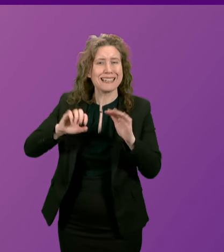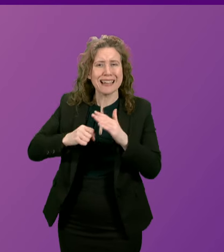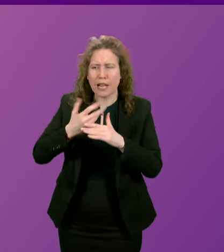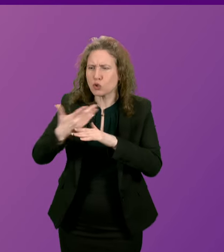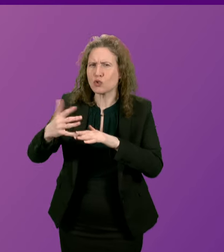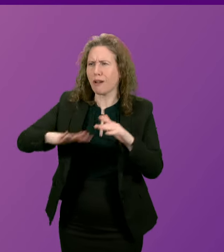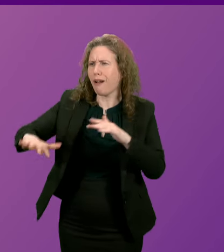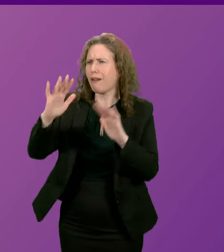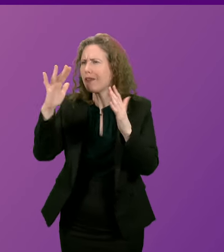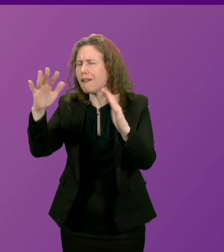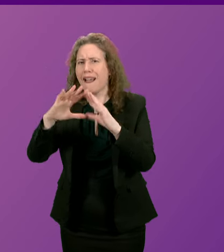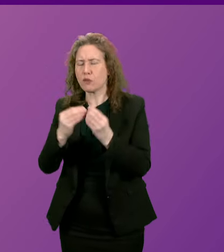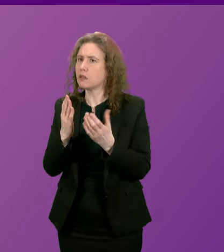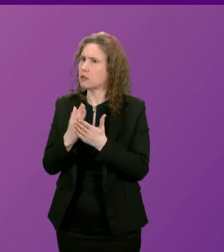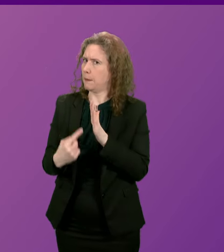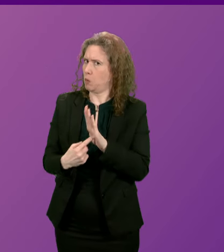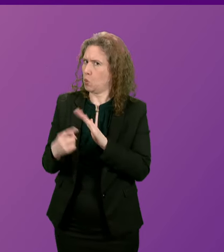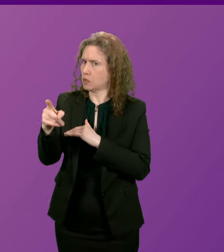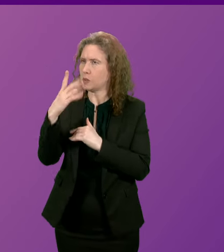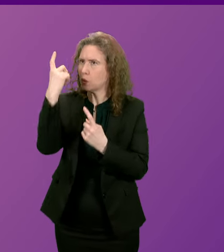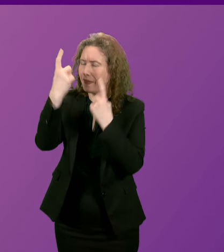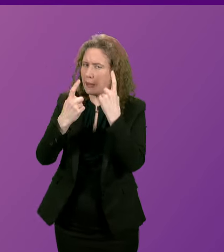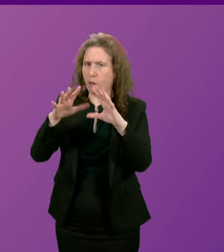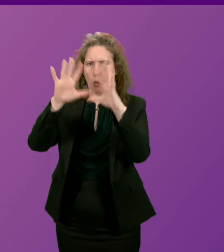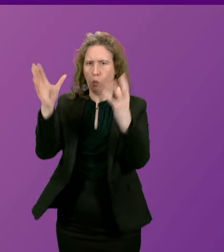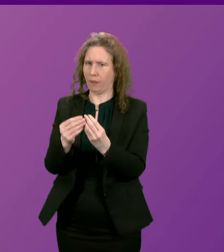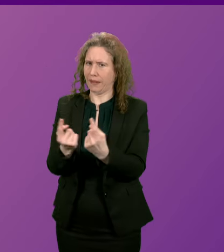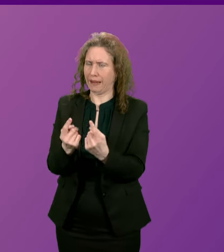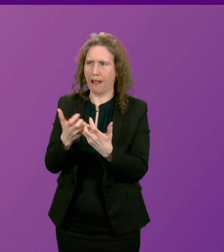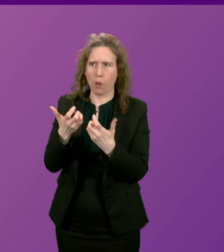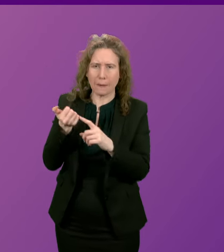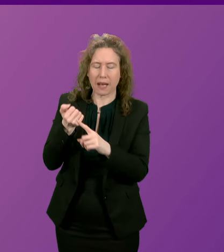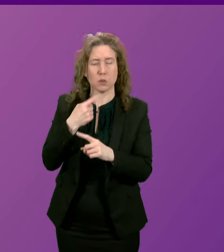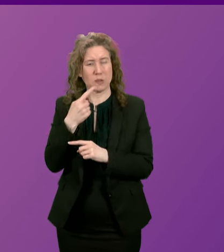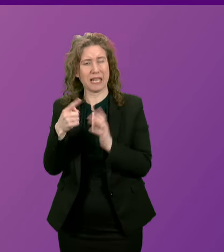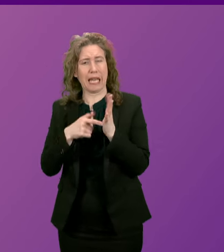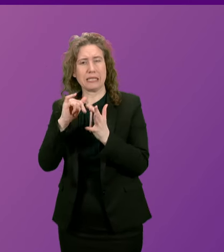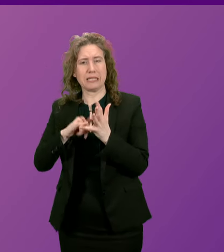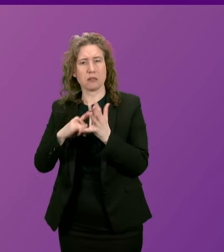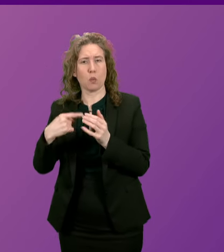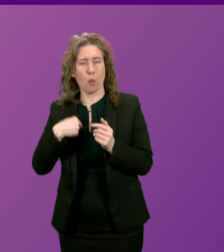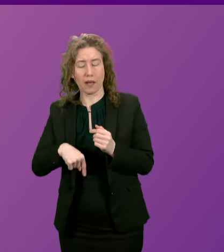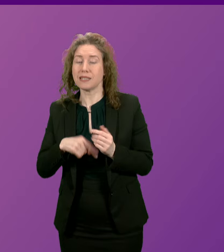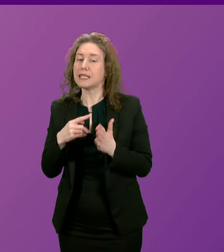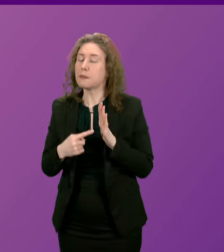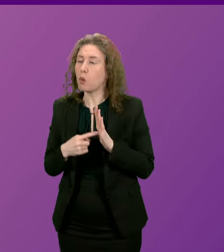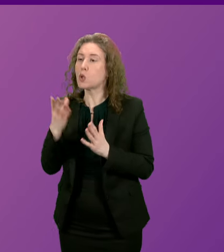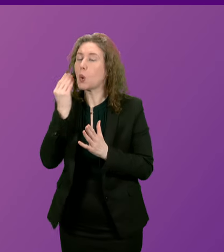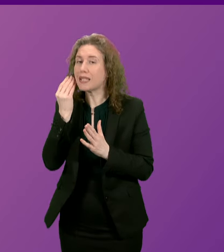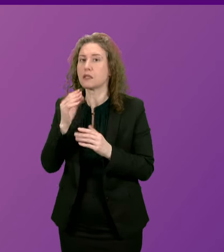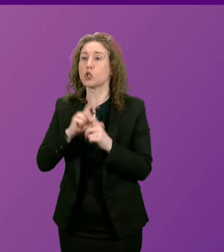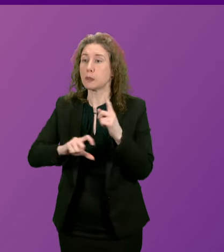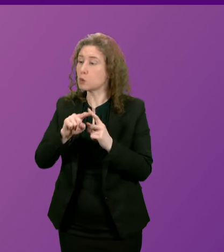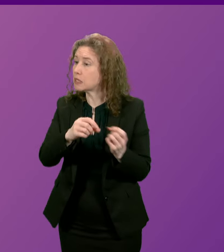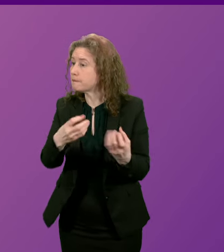are important considerations in the decision making process and I would say to Tess White it's important of course to listen to our communities it's